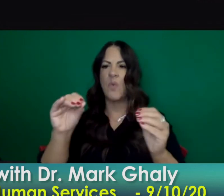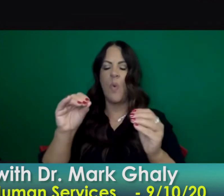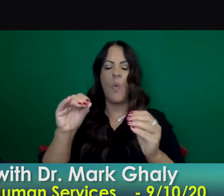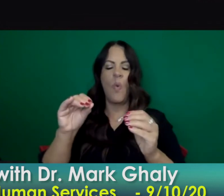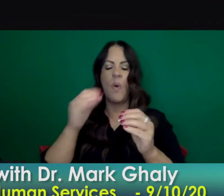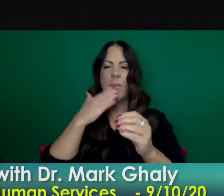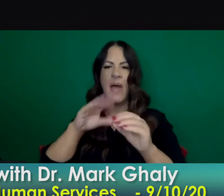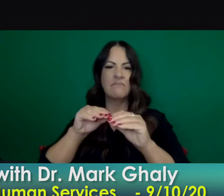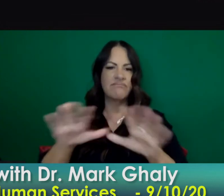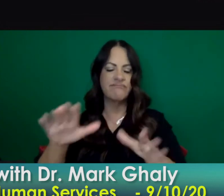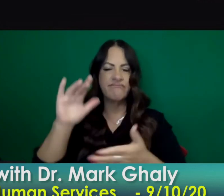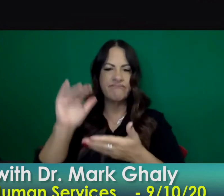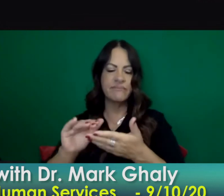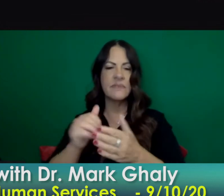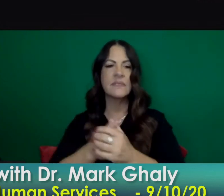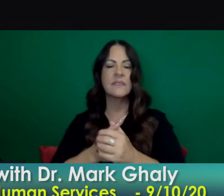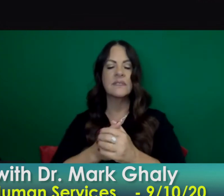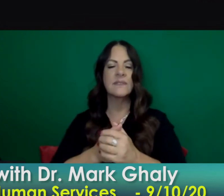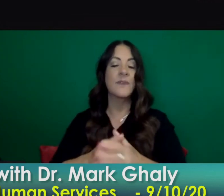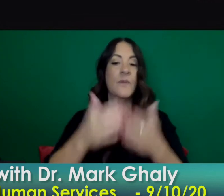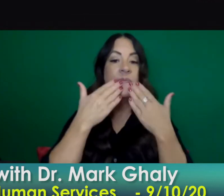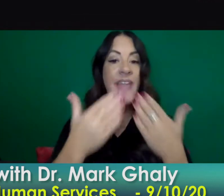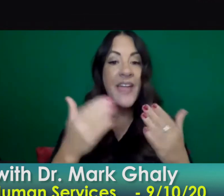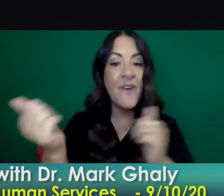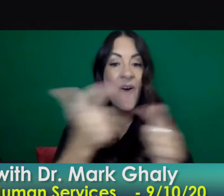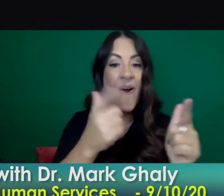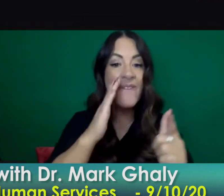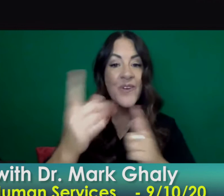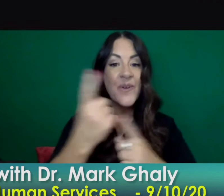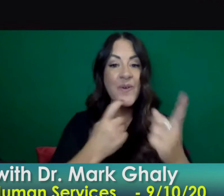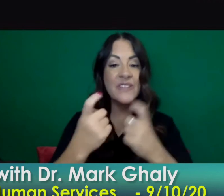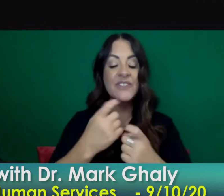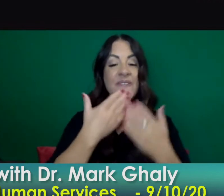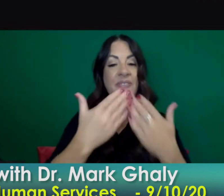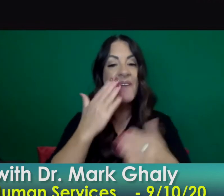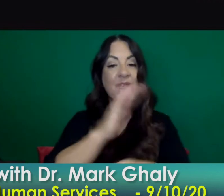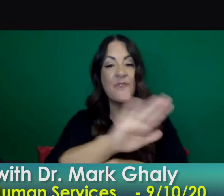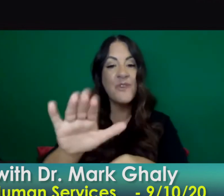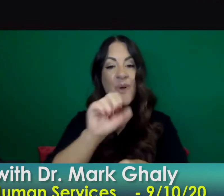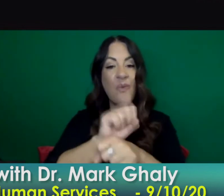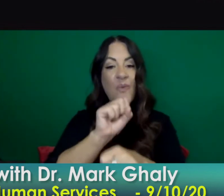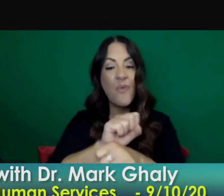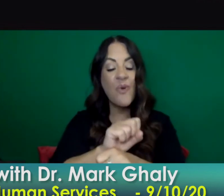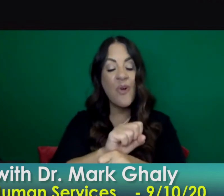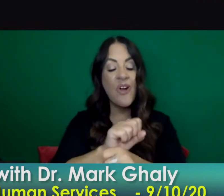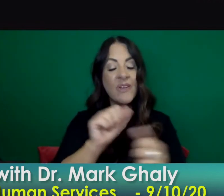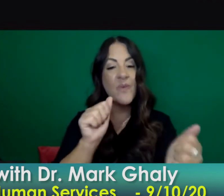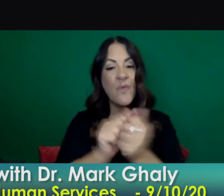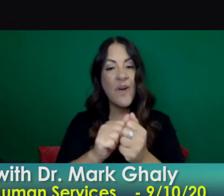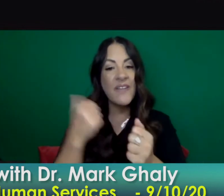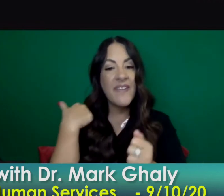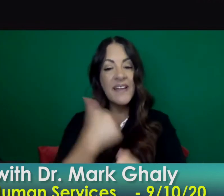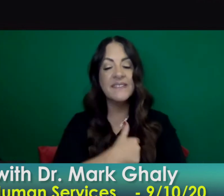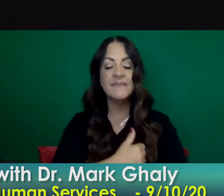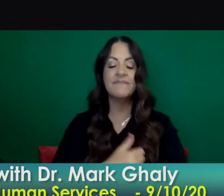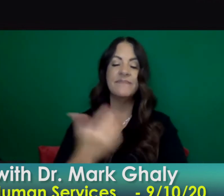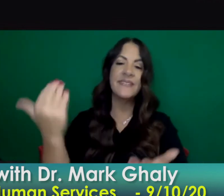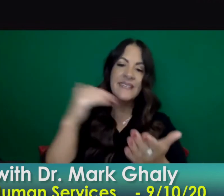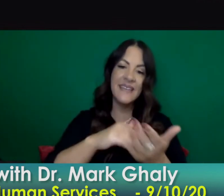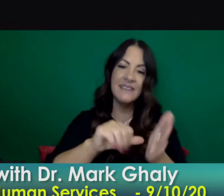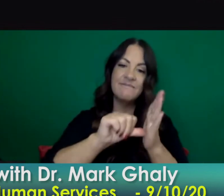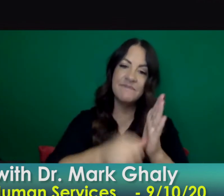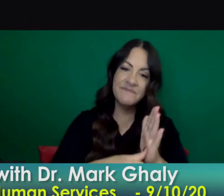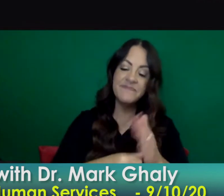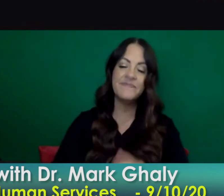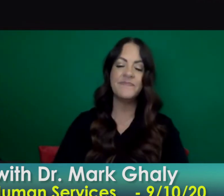with that i just want to thank you all again thank you for your hard work uh with us uh again reiterating the really